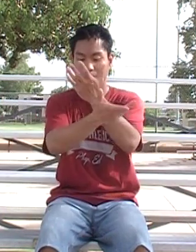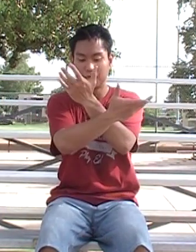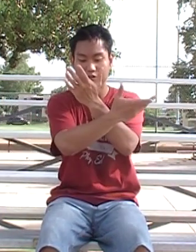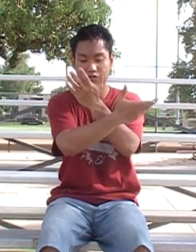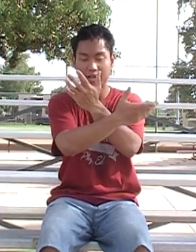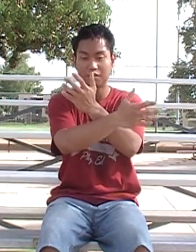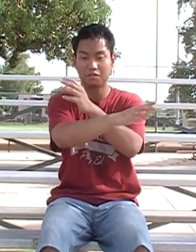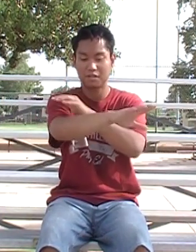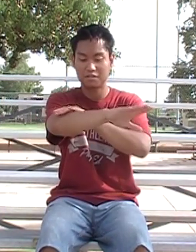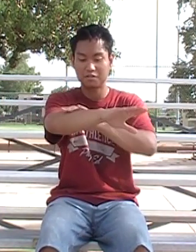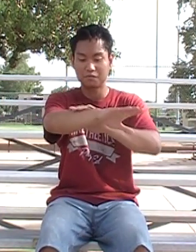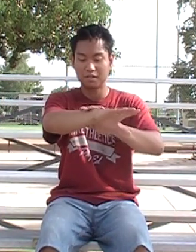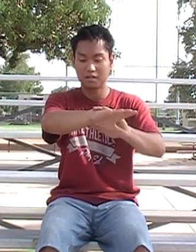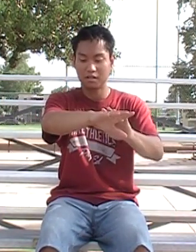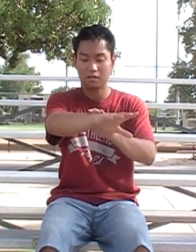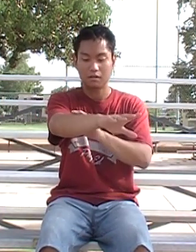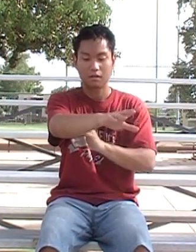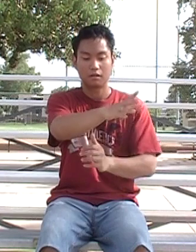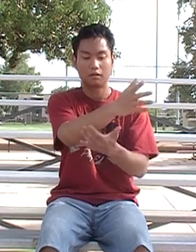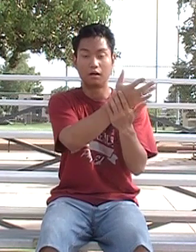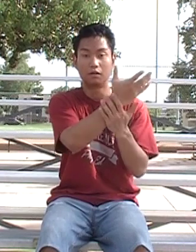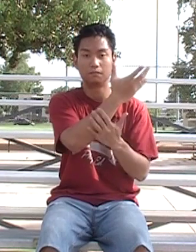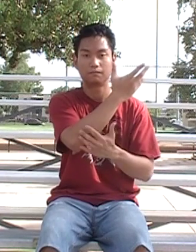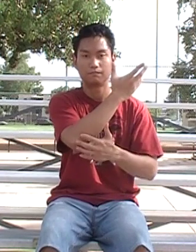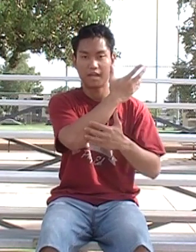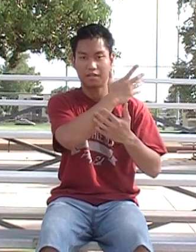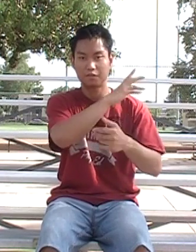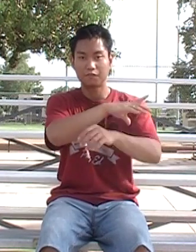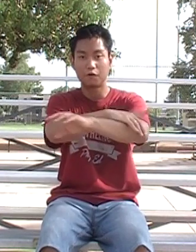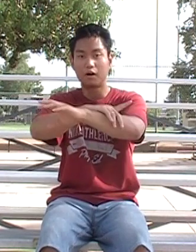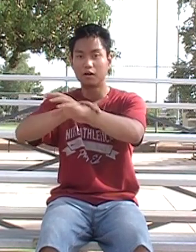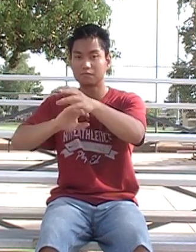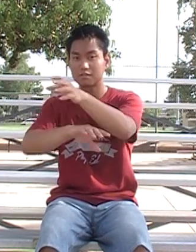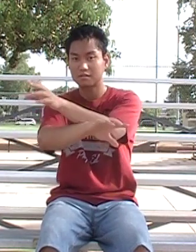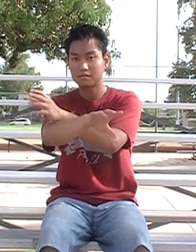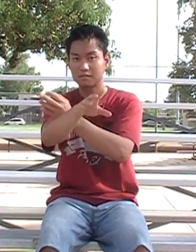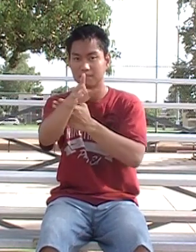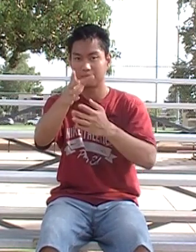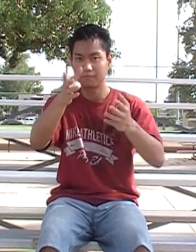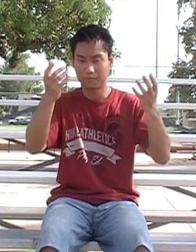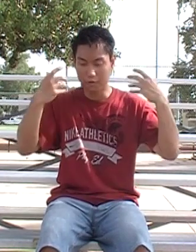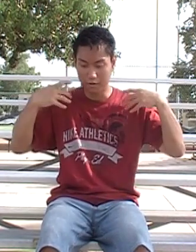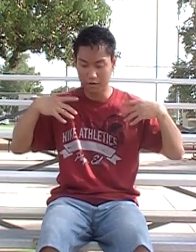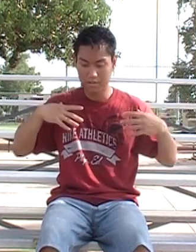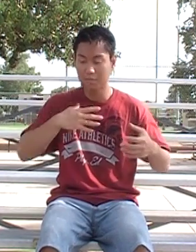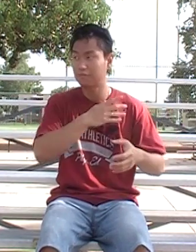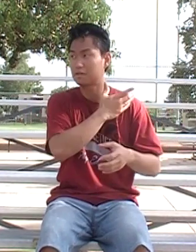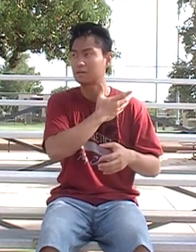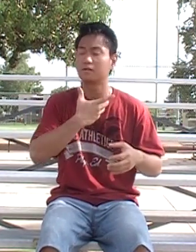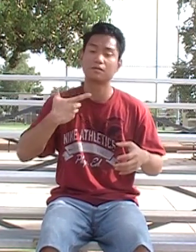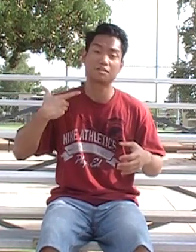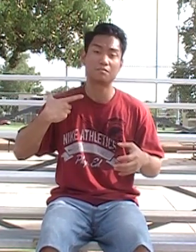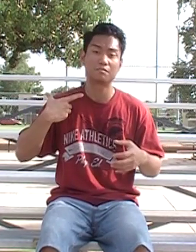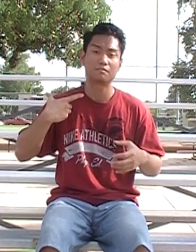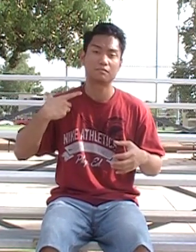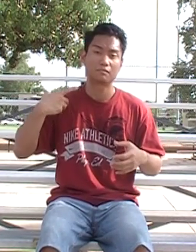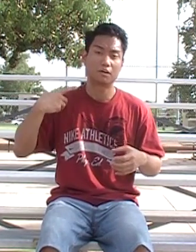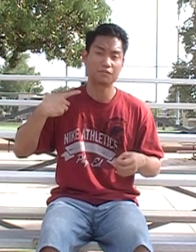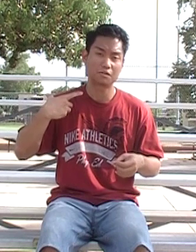what you're trying to do is to really make your forearms or some of your